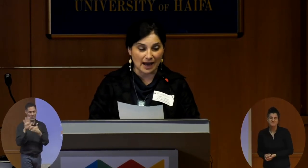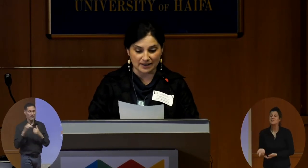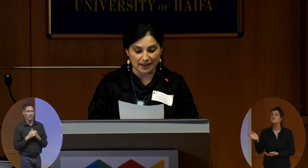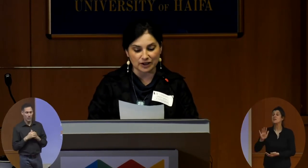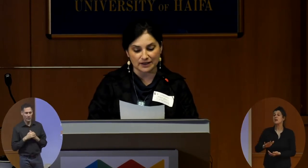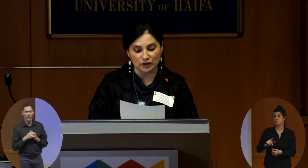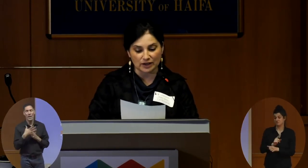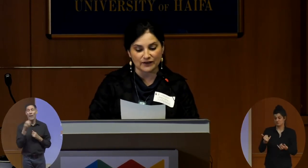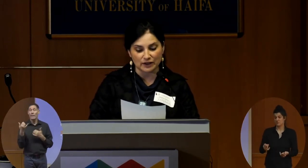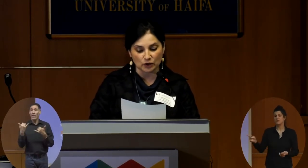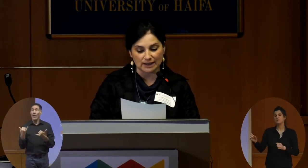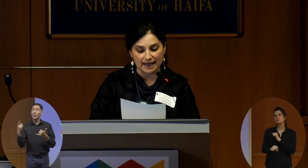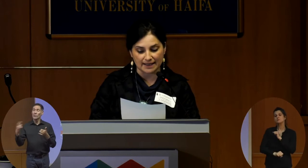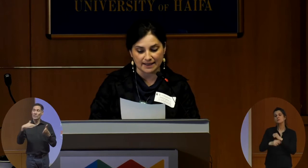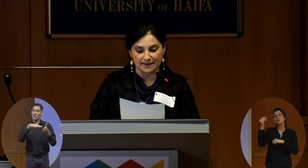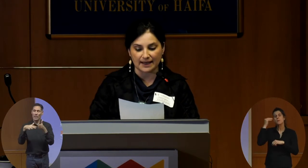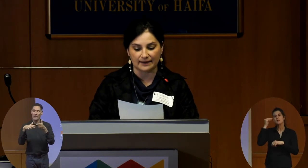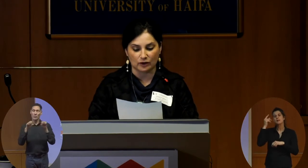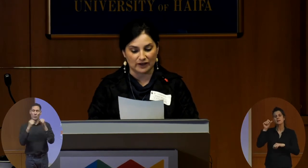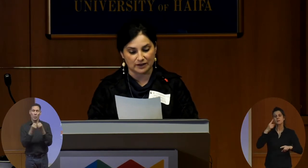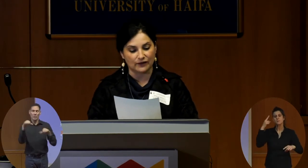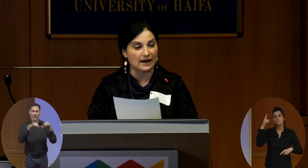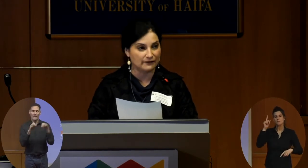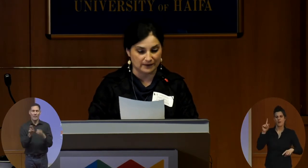nowadays, she's a student for social sciences at the University of Haifa.